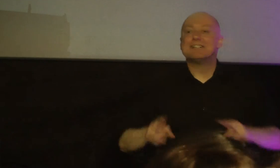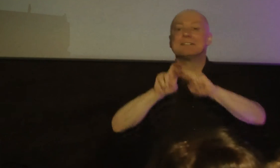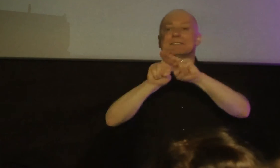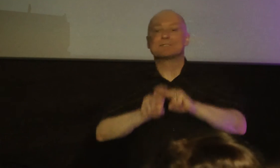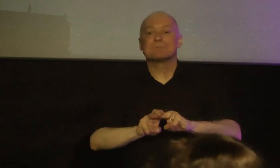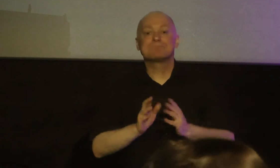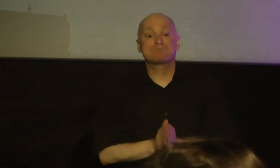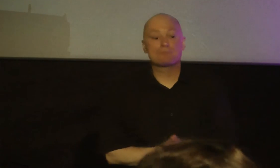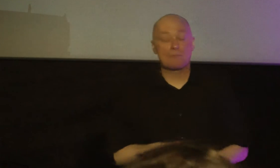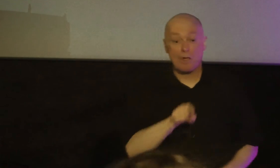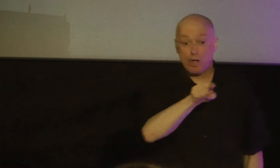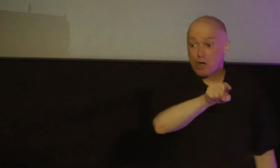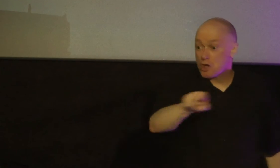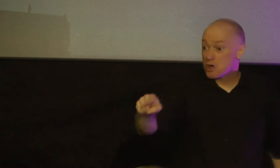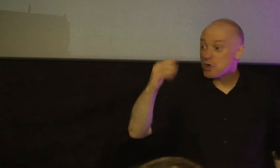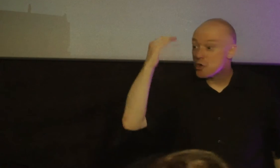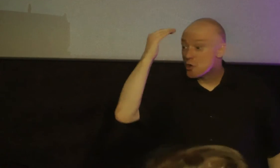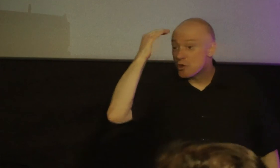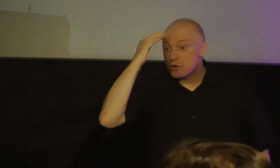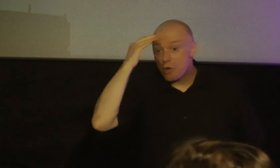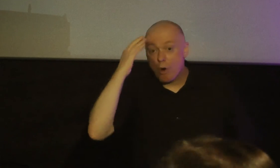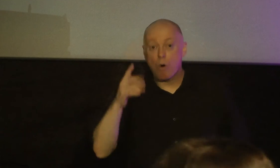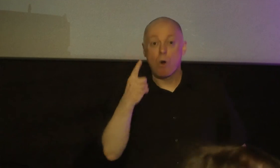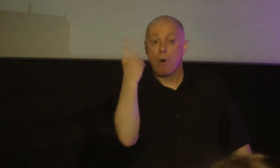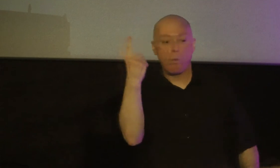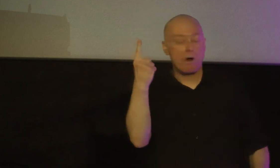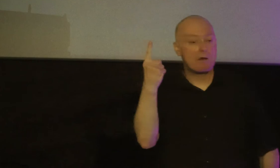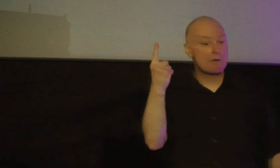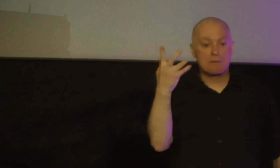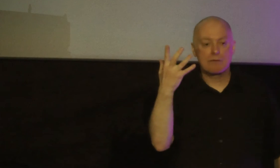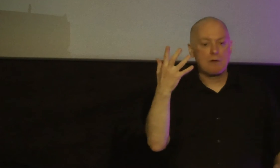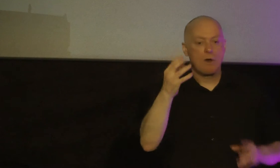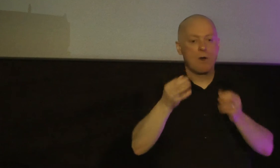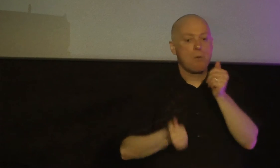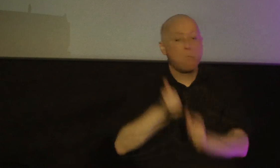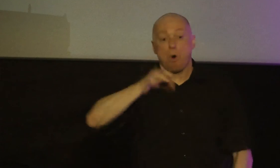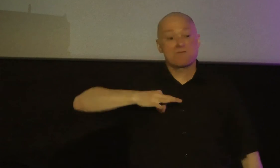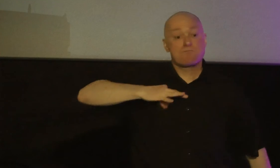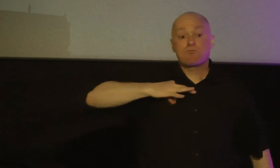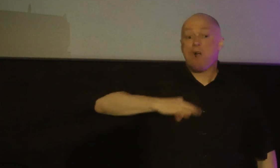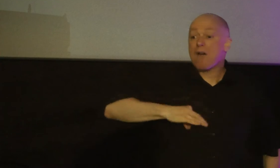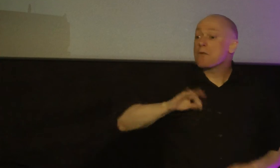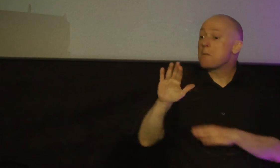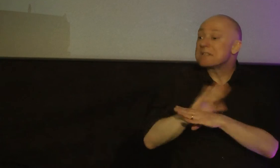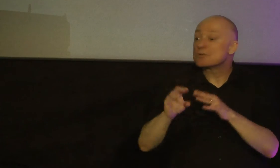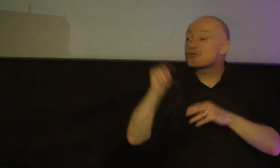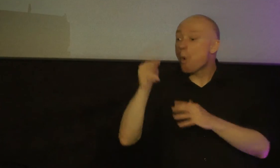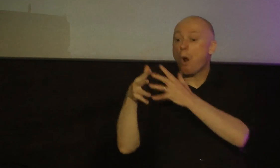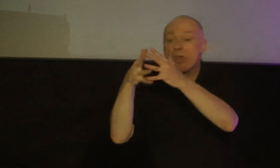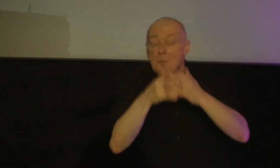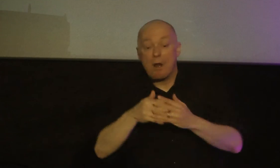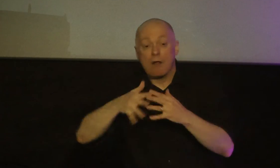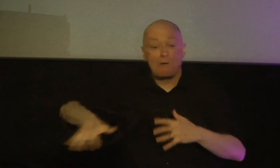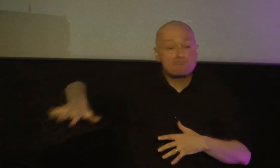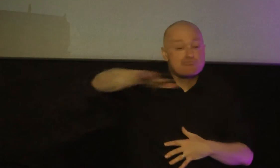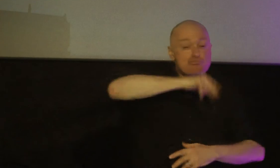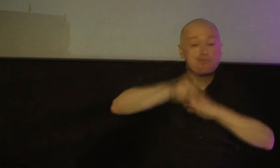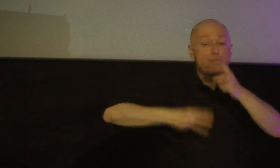did you know that one of the most lucrative businesses in north america and even all over the world is the